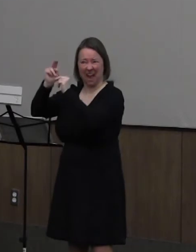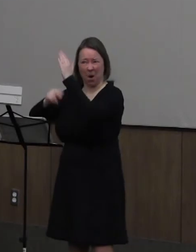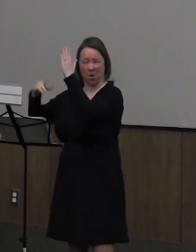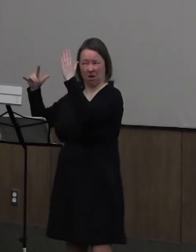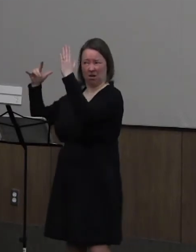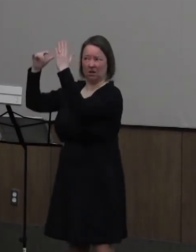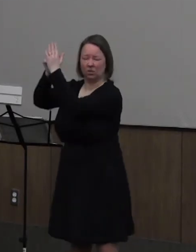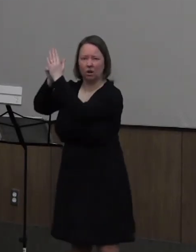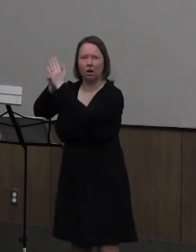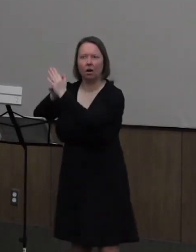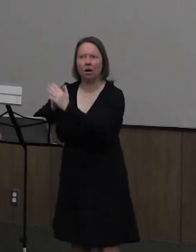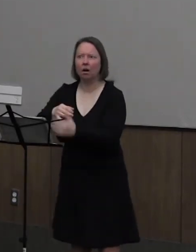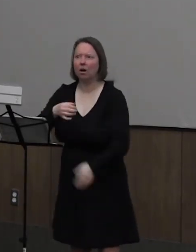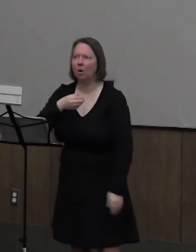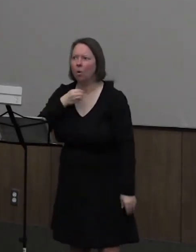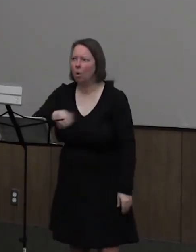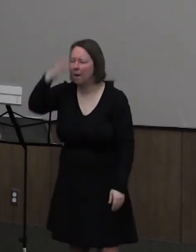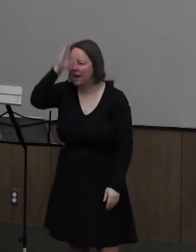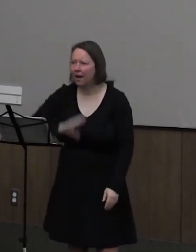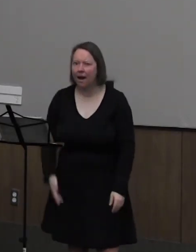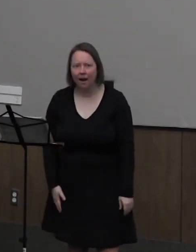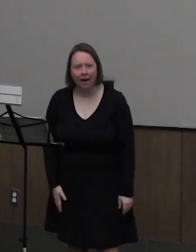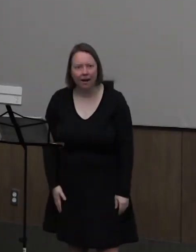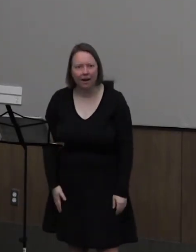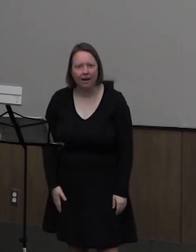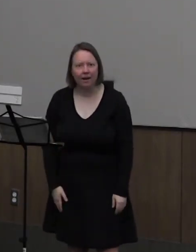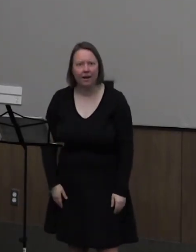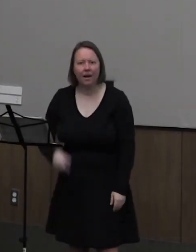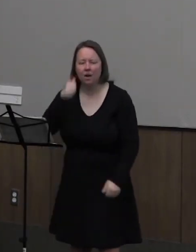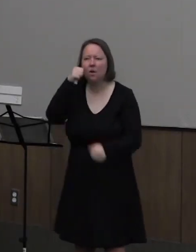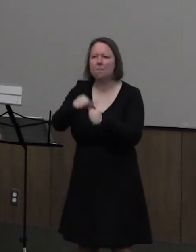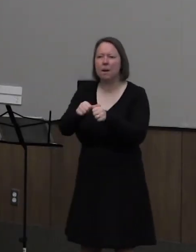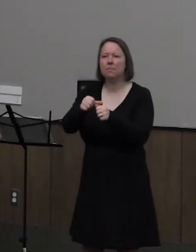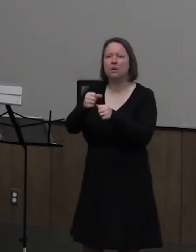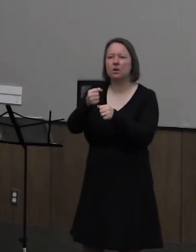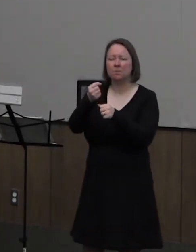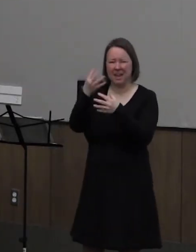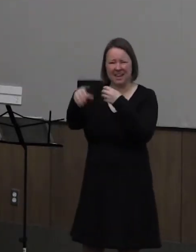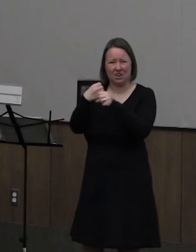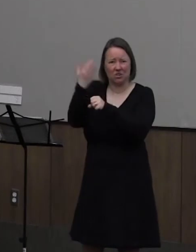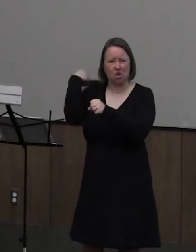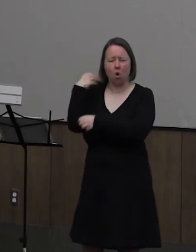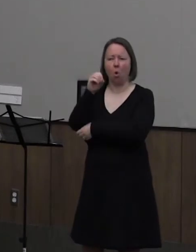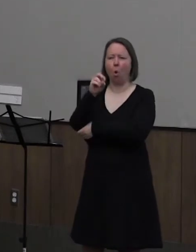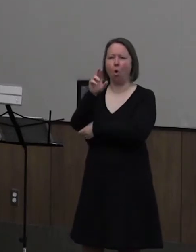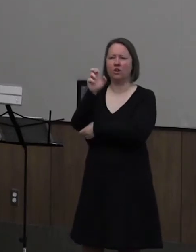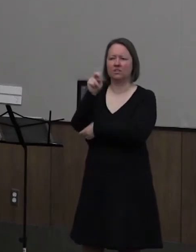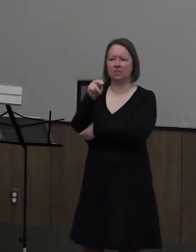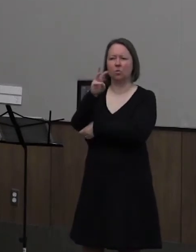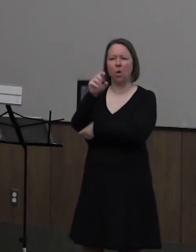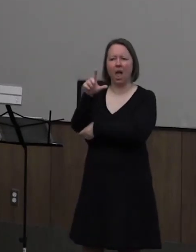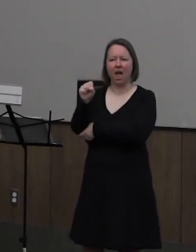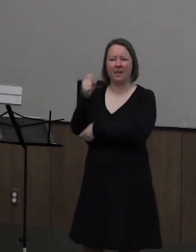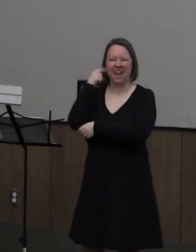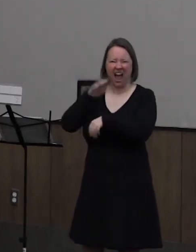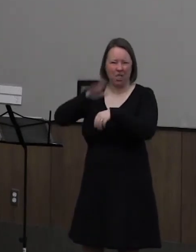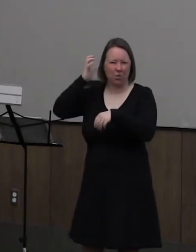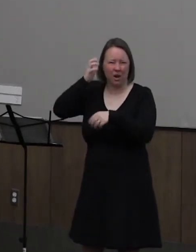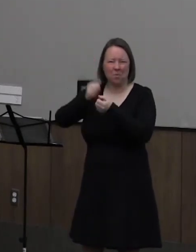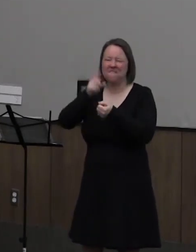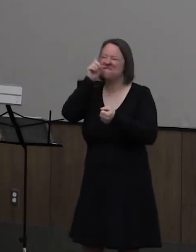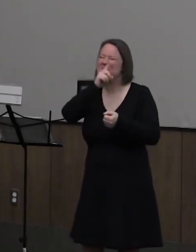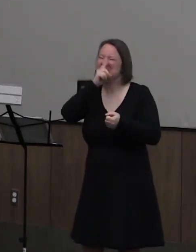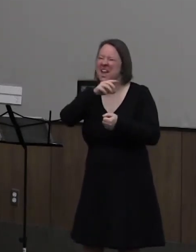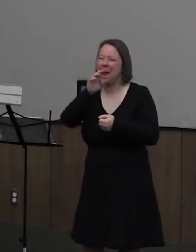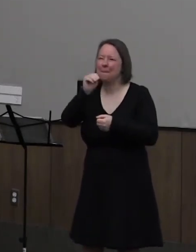Oh my God! I shouted, recalling how years ago Orson Welles went on the radio with a fictional Martian invasion